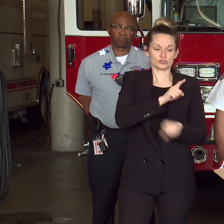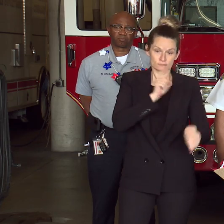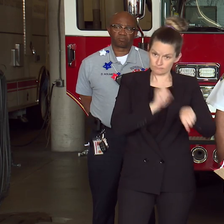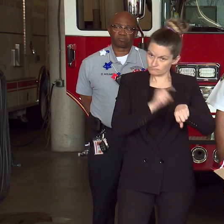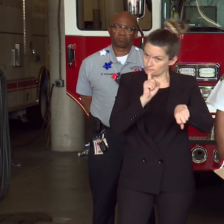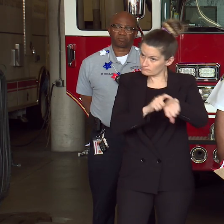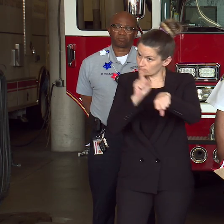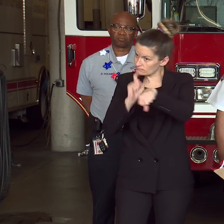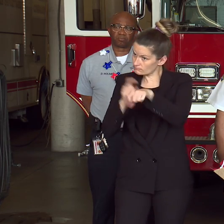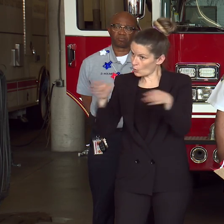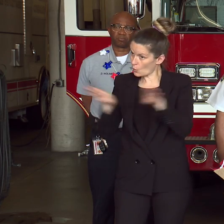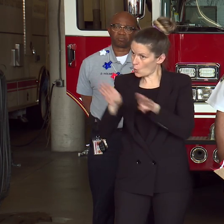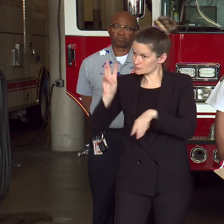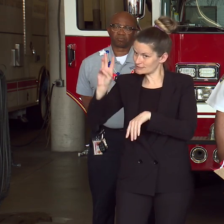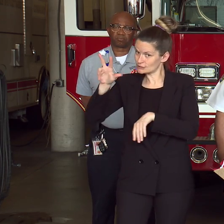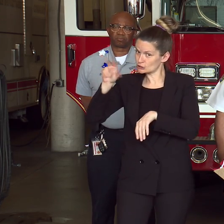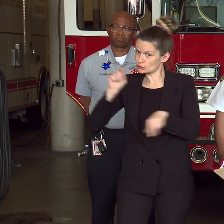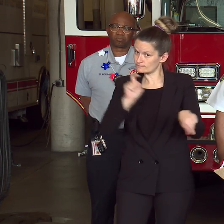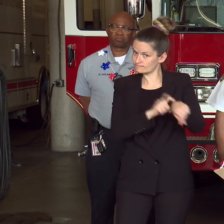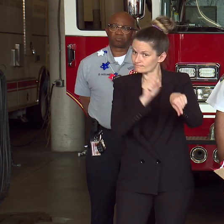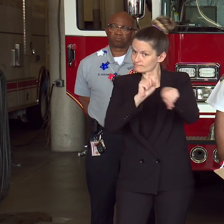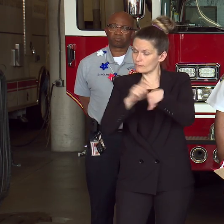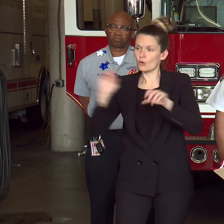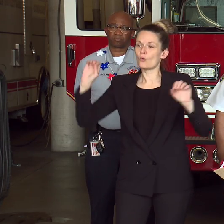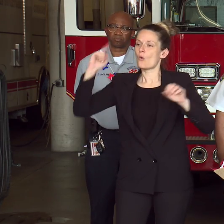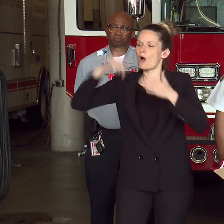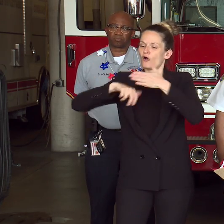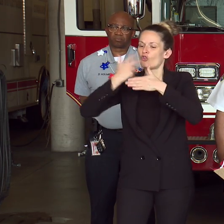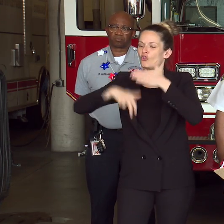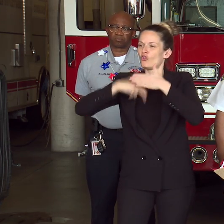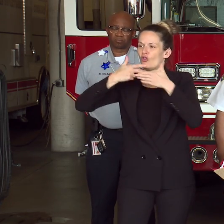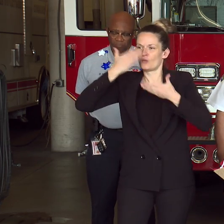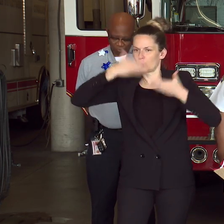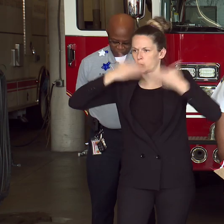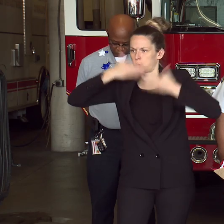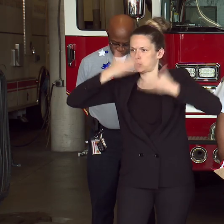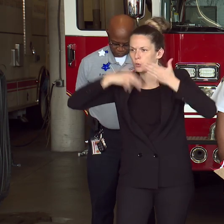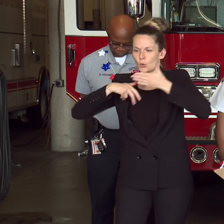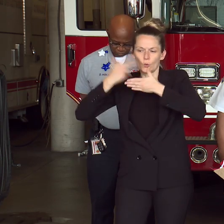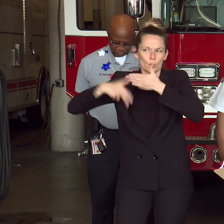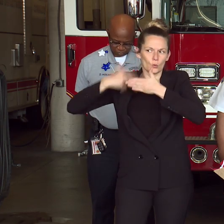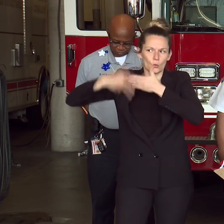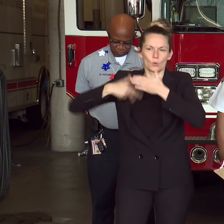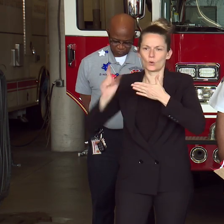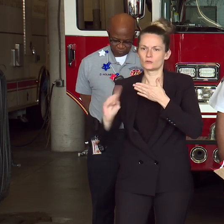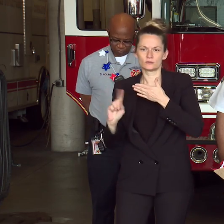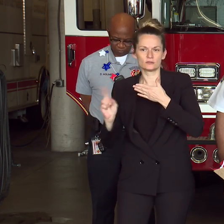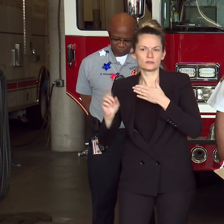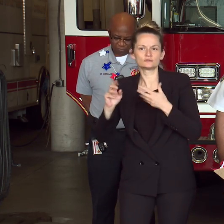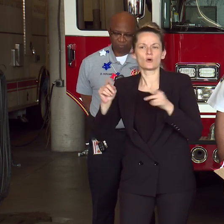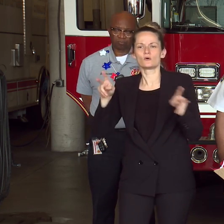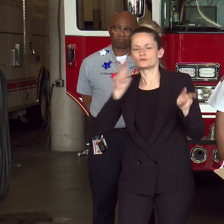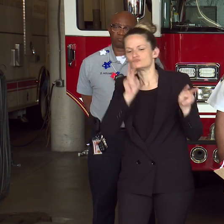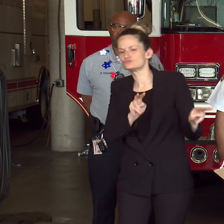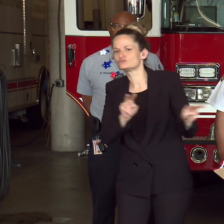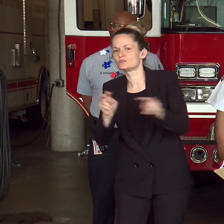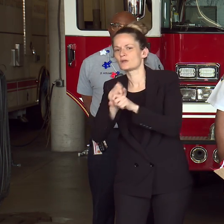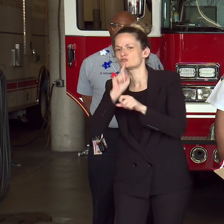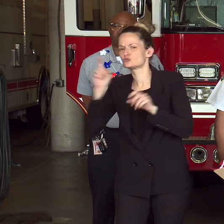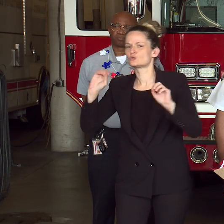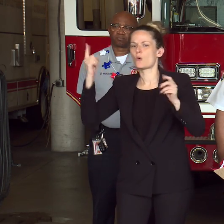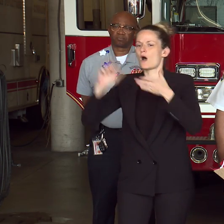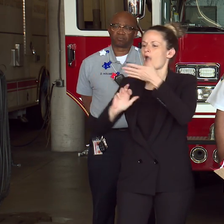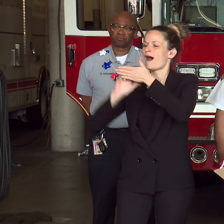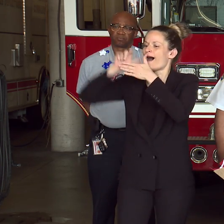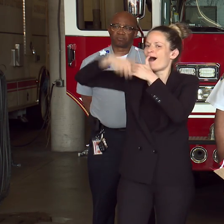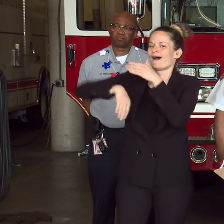some point, young people climbed over the fence. We have evidence of that. Entered the pool. Helicopter spotted it. Called it out. We